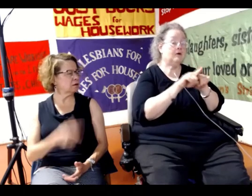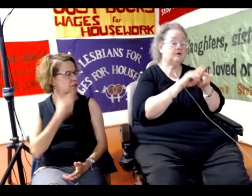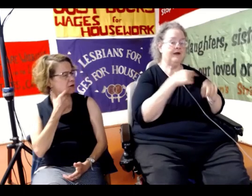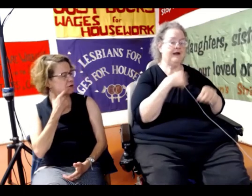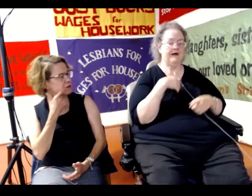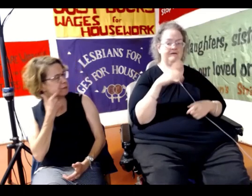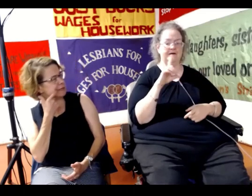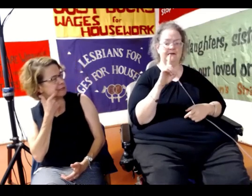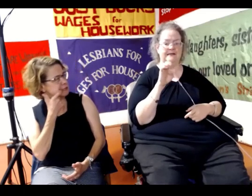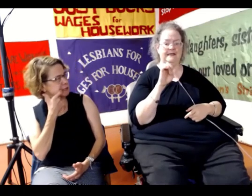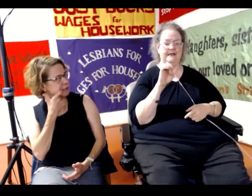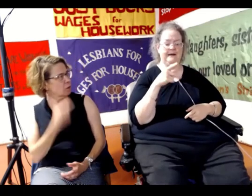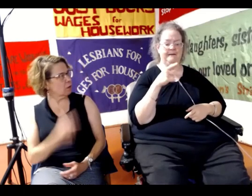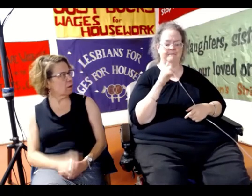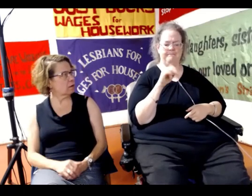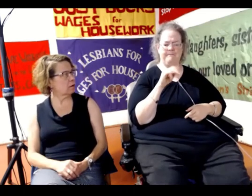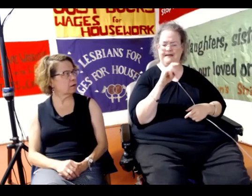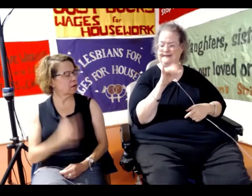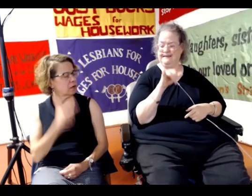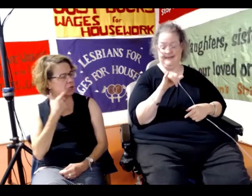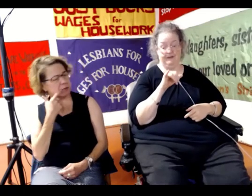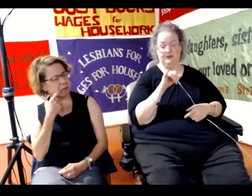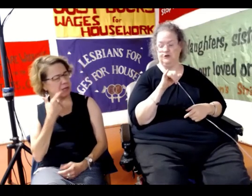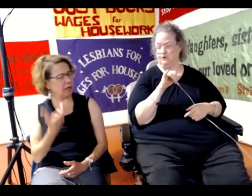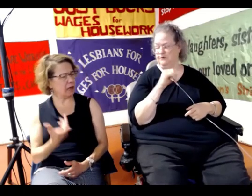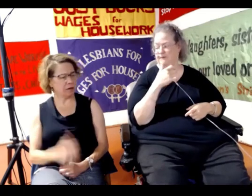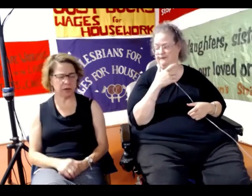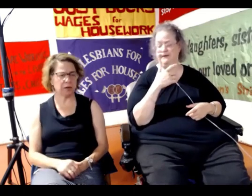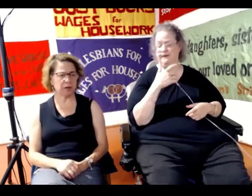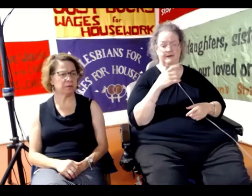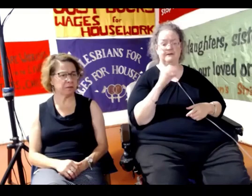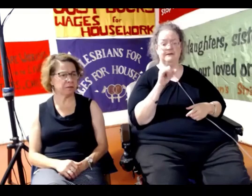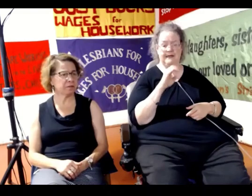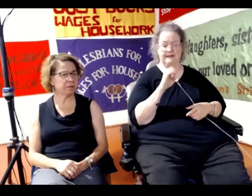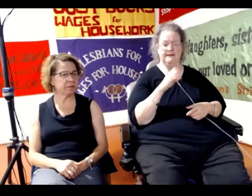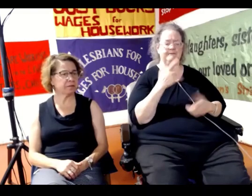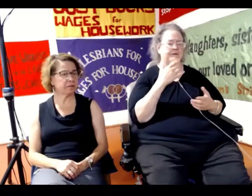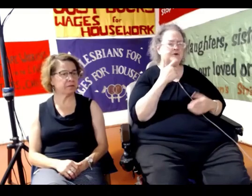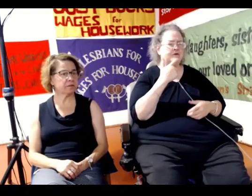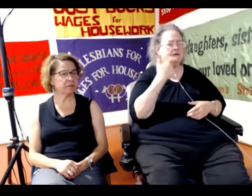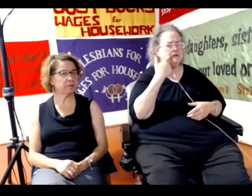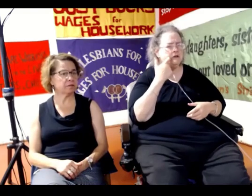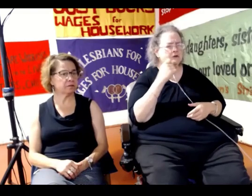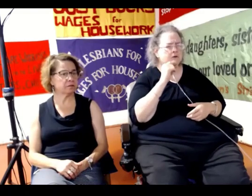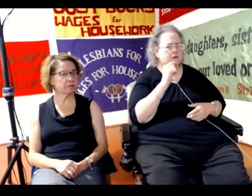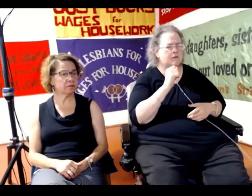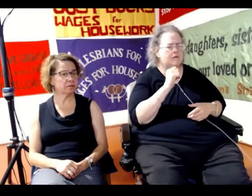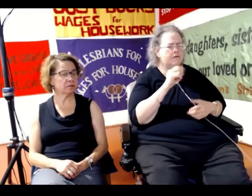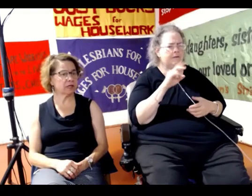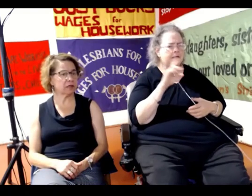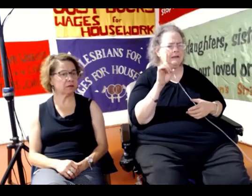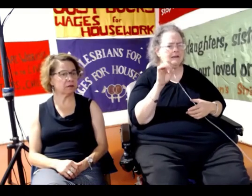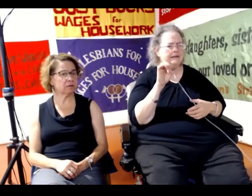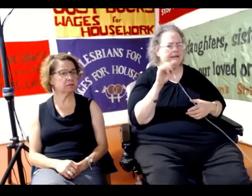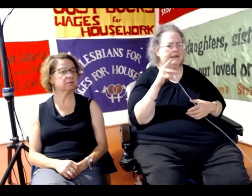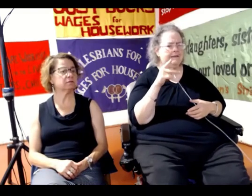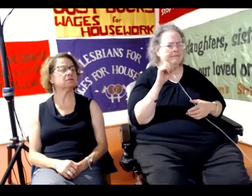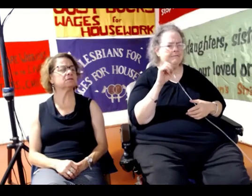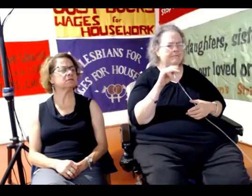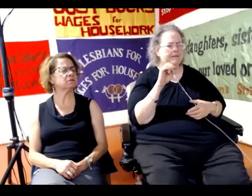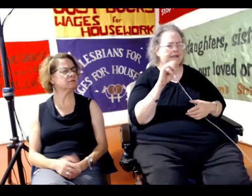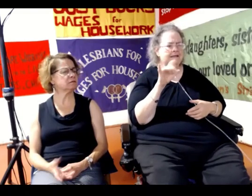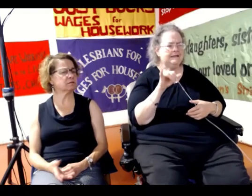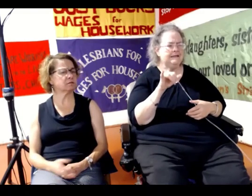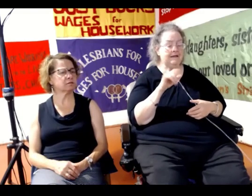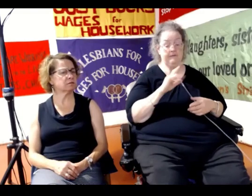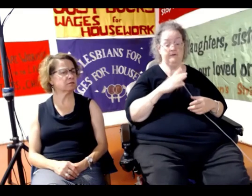criminal cases. So that was my introduction to dependency cases.